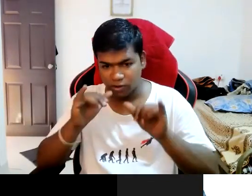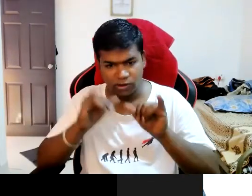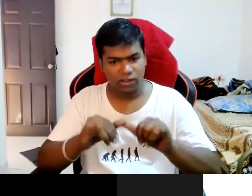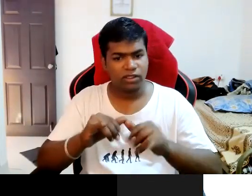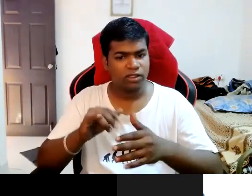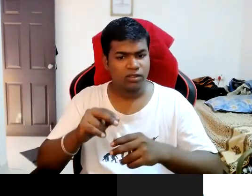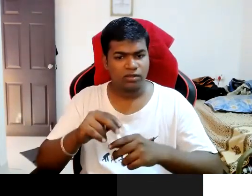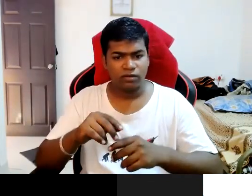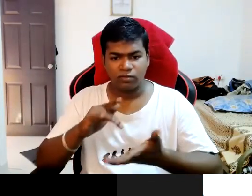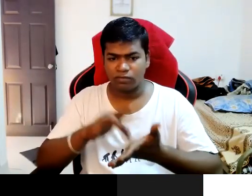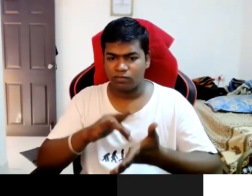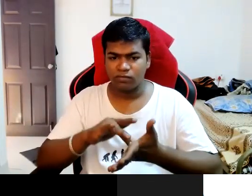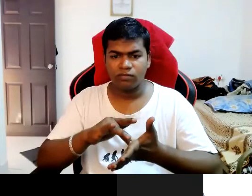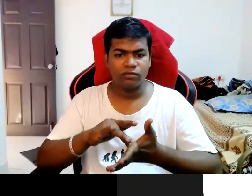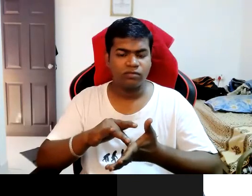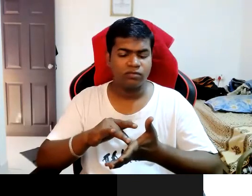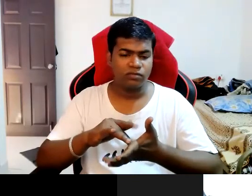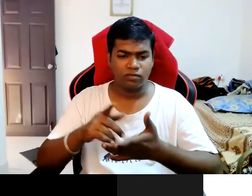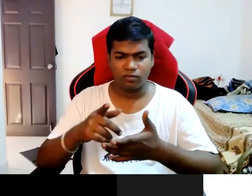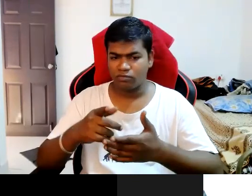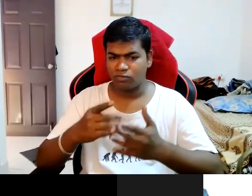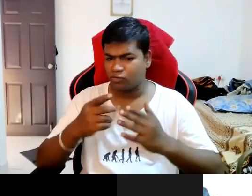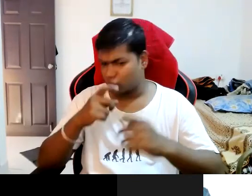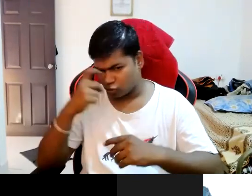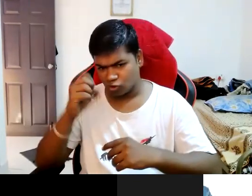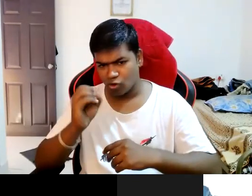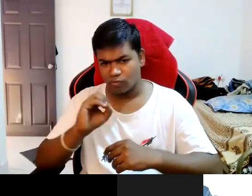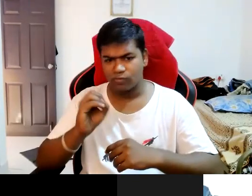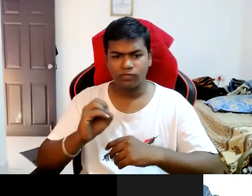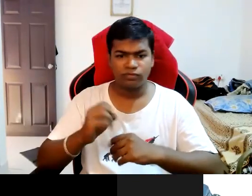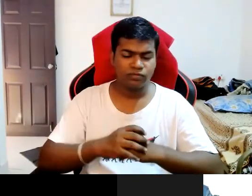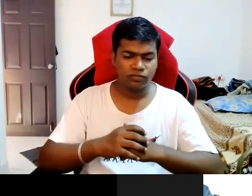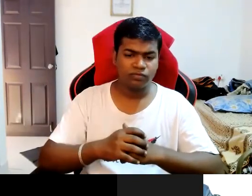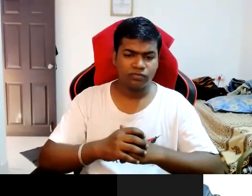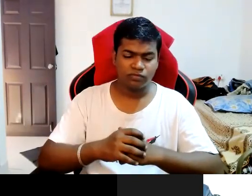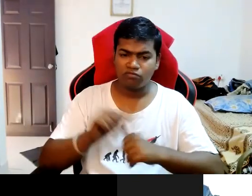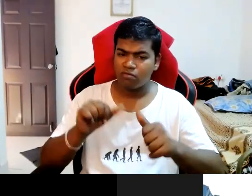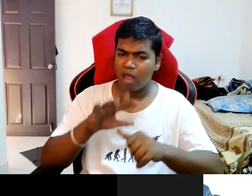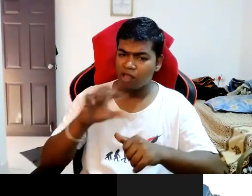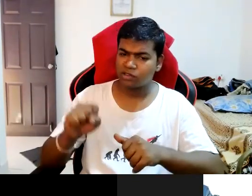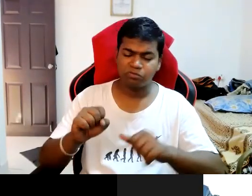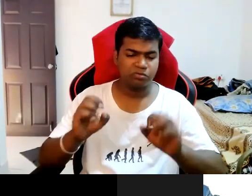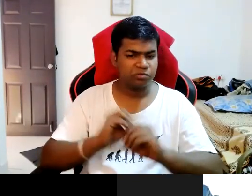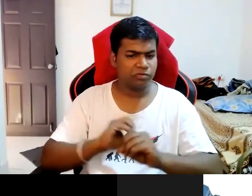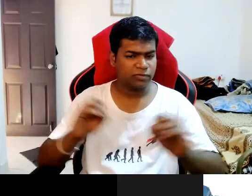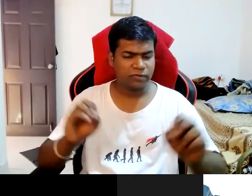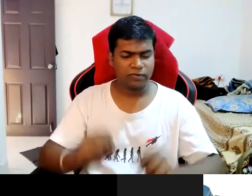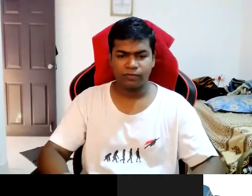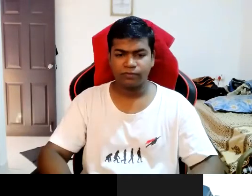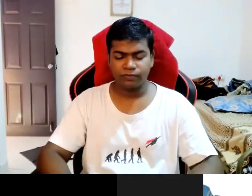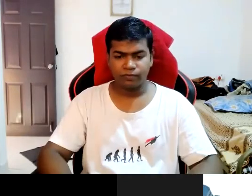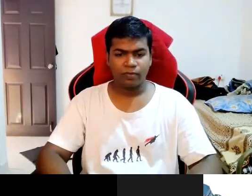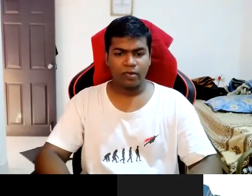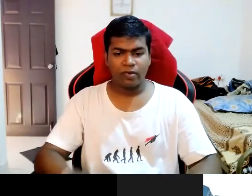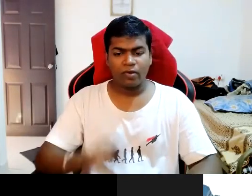a no jobs there is a lack of uh accessibility so I can't work in that place so that is the